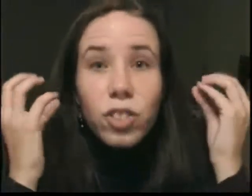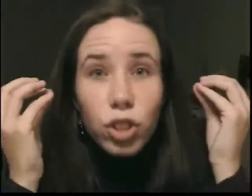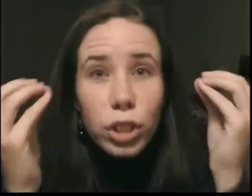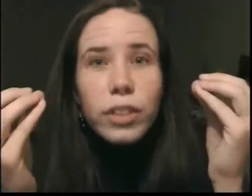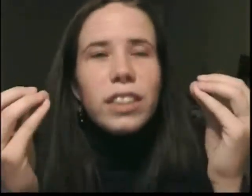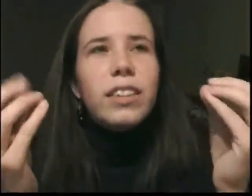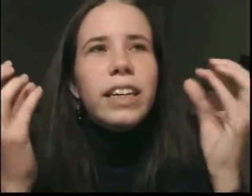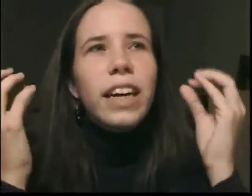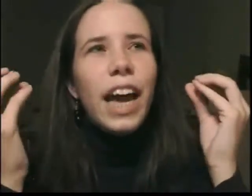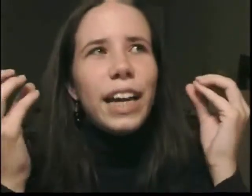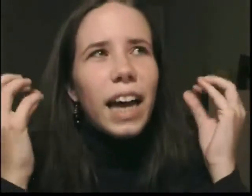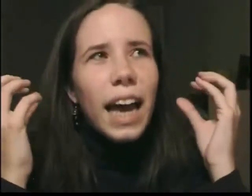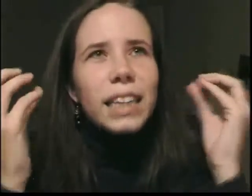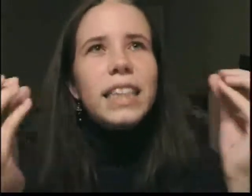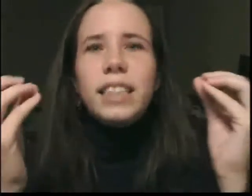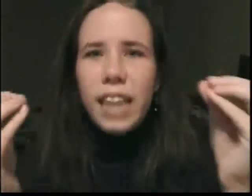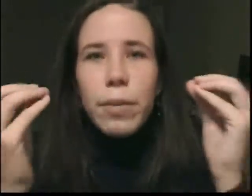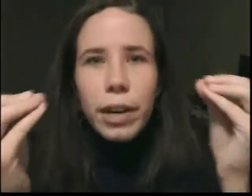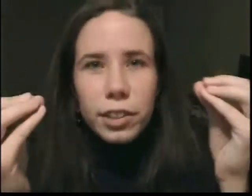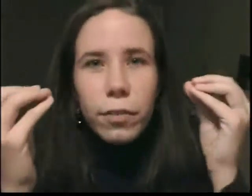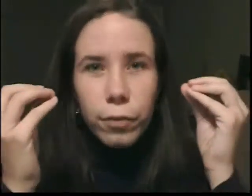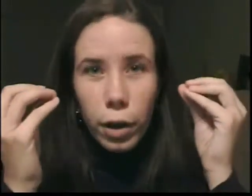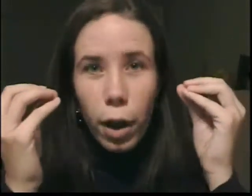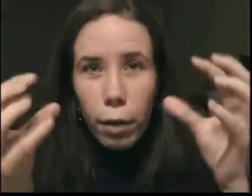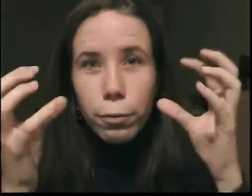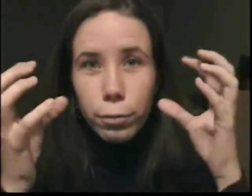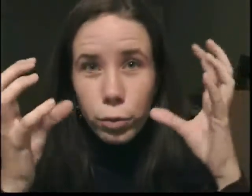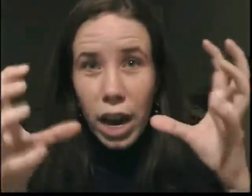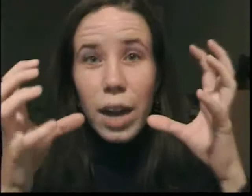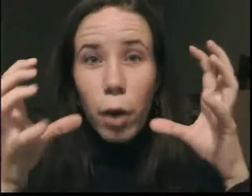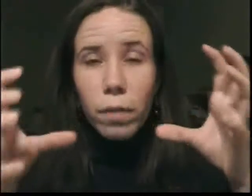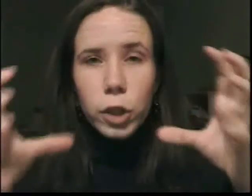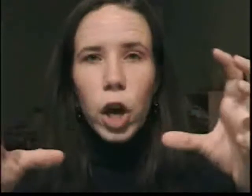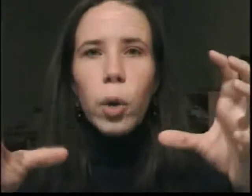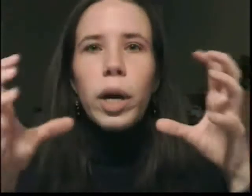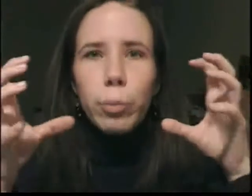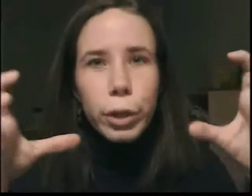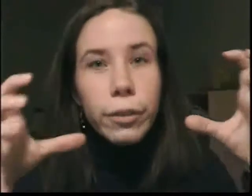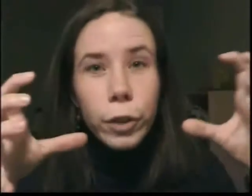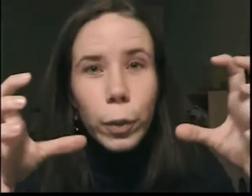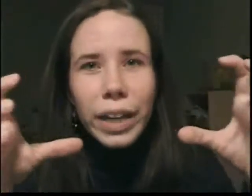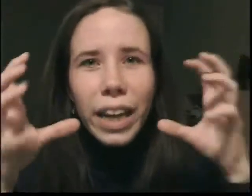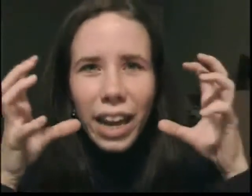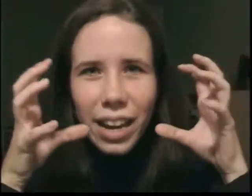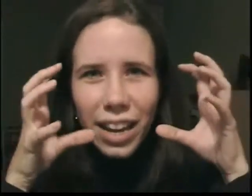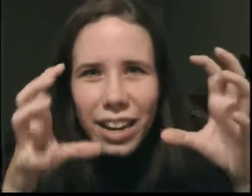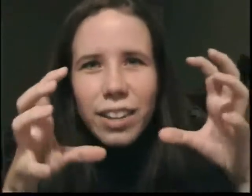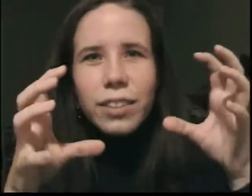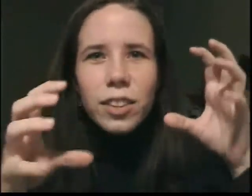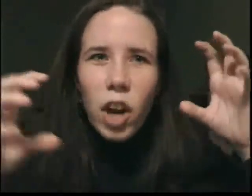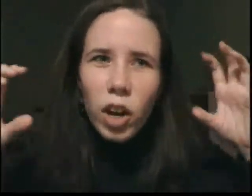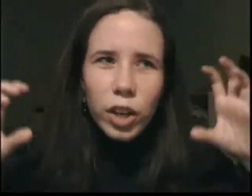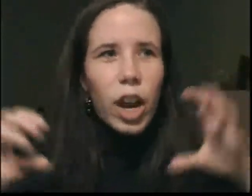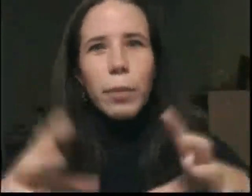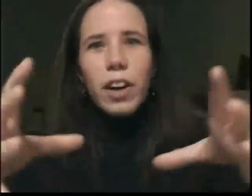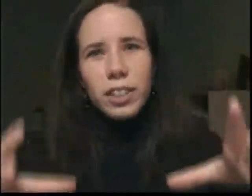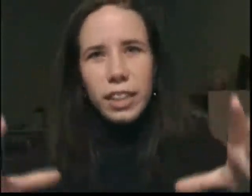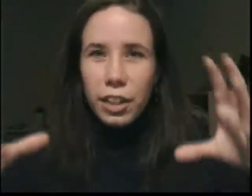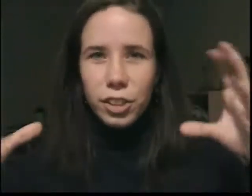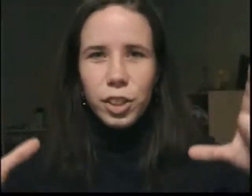seriously at least ten minutes of time on the show previewing his coming on stage to